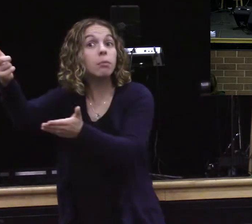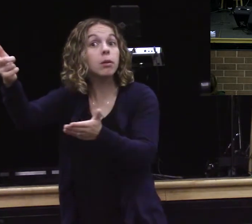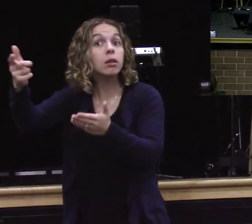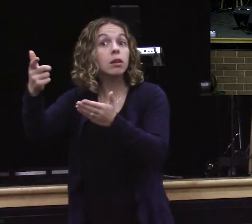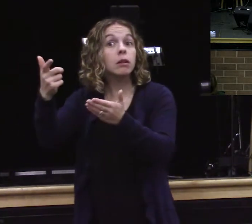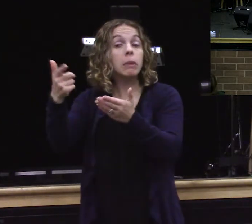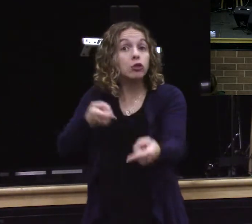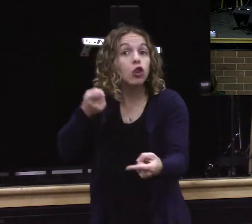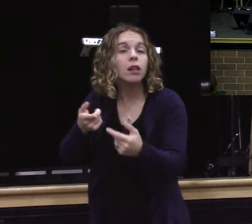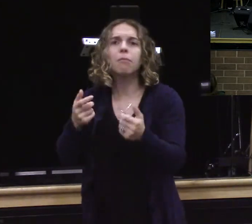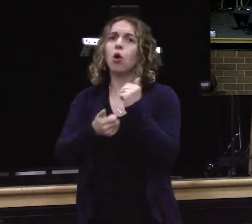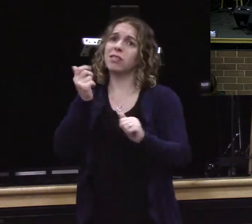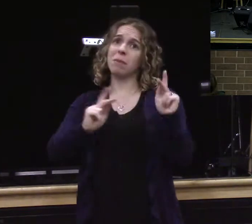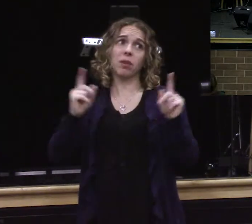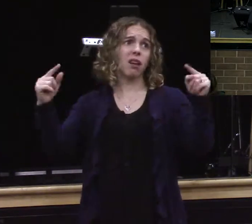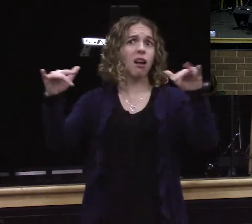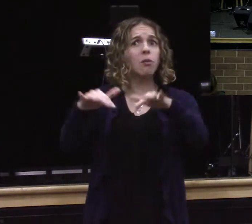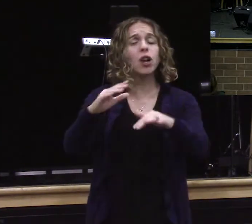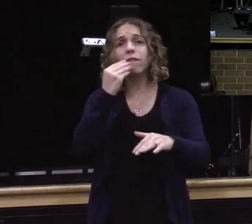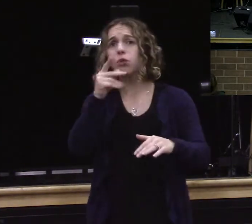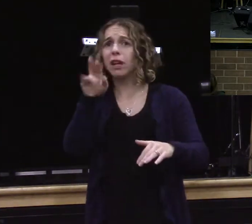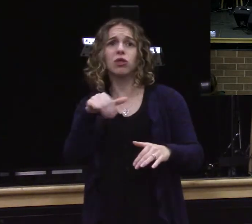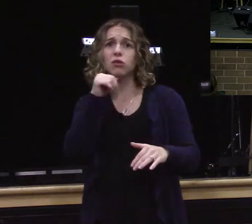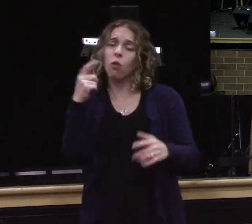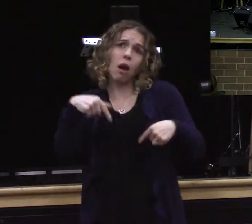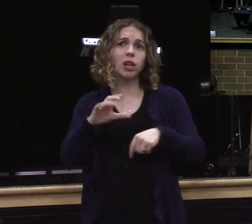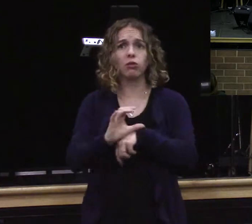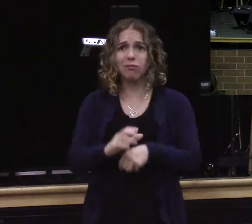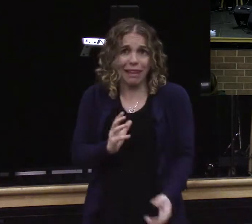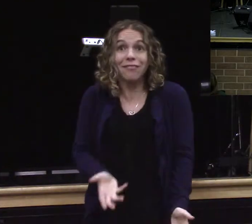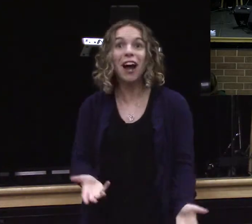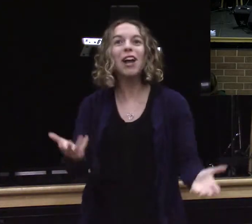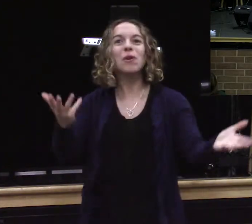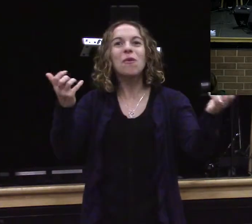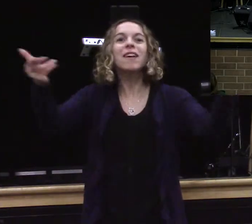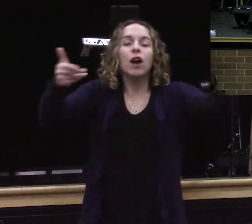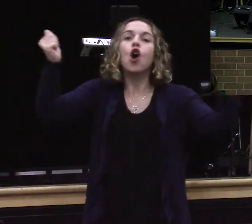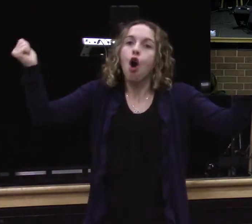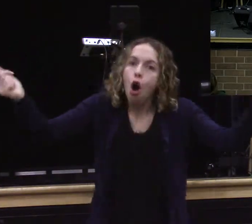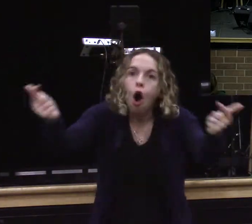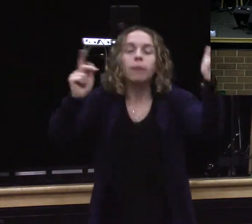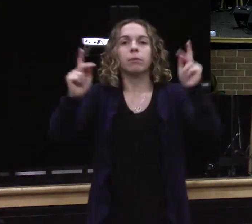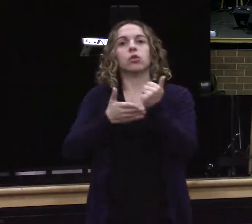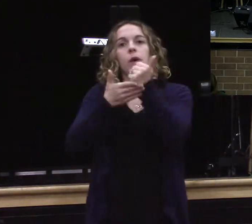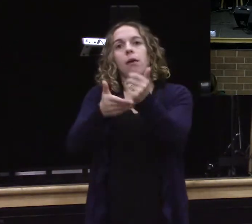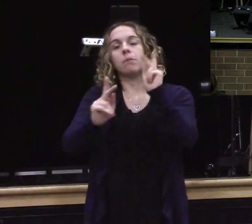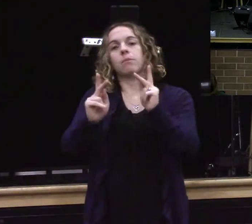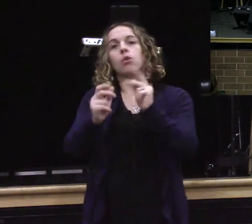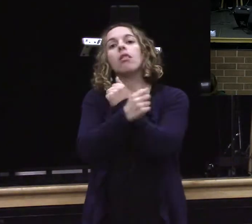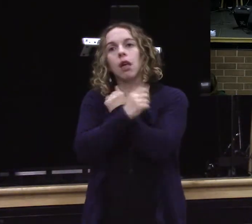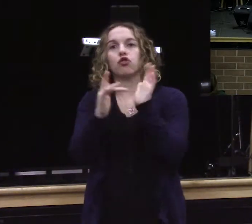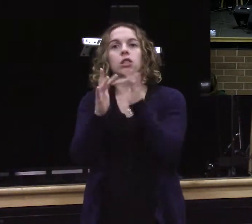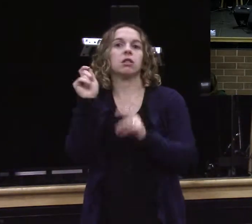most people don't go to our church we want the people in our church to know there's help for them we want to help people and love Jesus